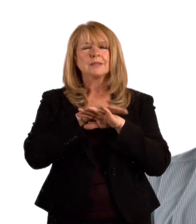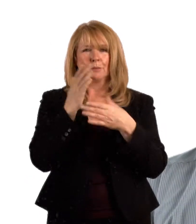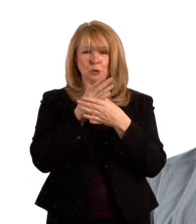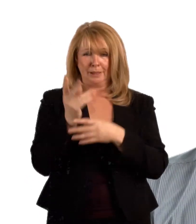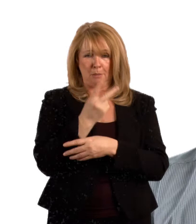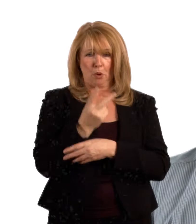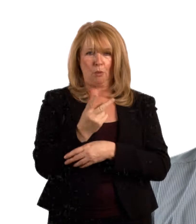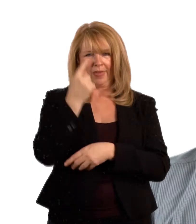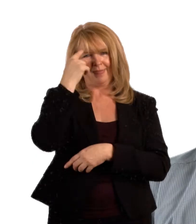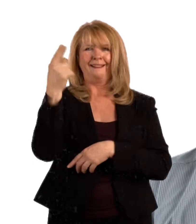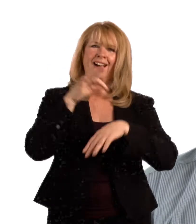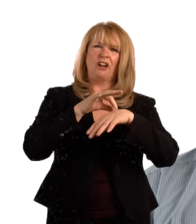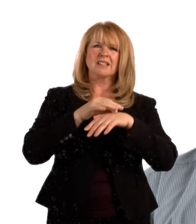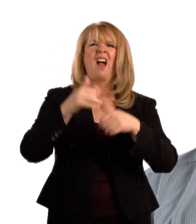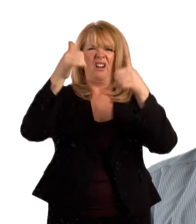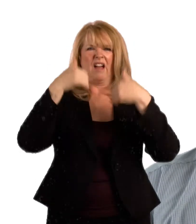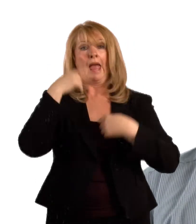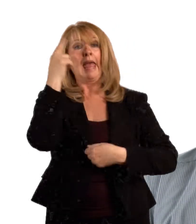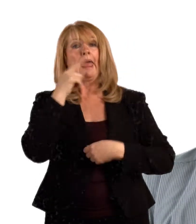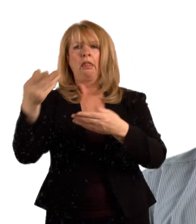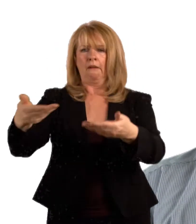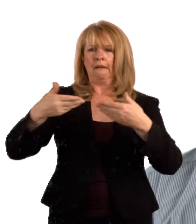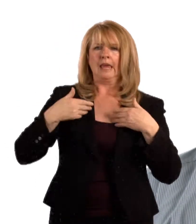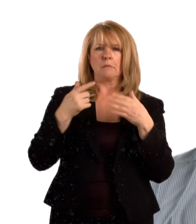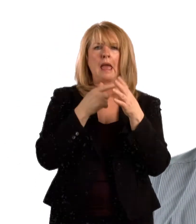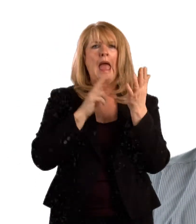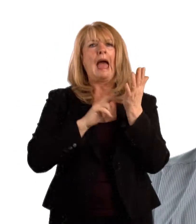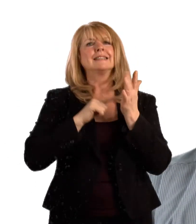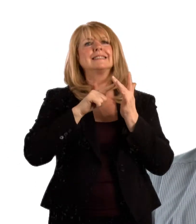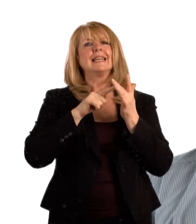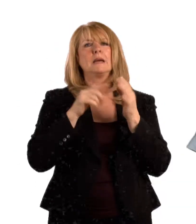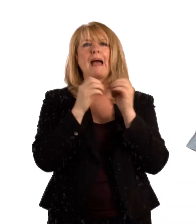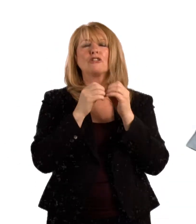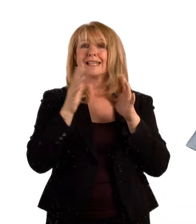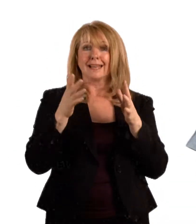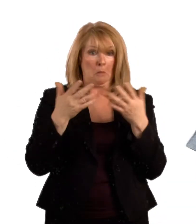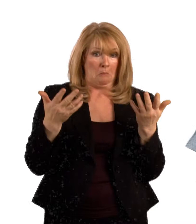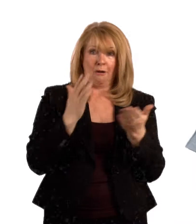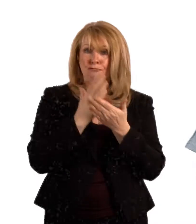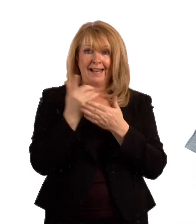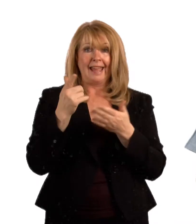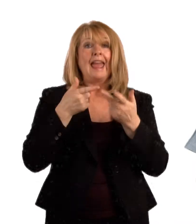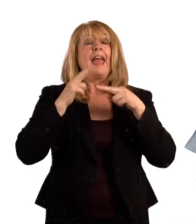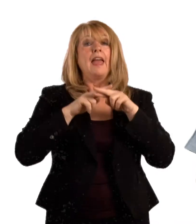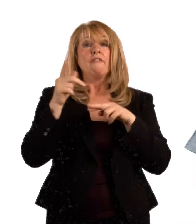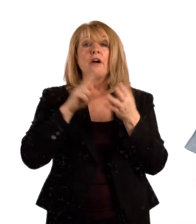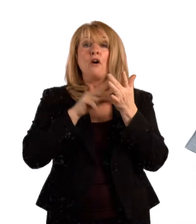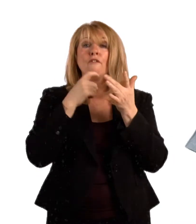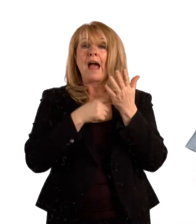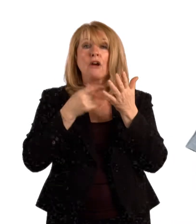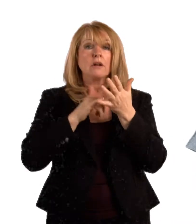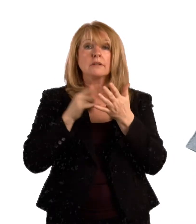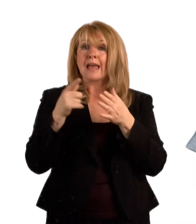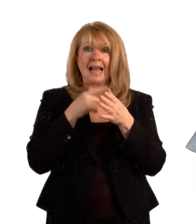when actually they have a viral infection. Antibiotics won't help. Taking lower doses of medicine